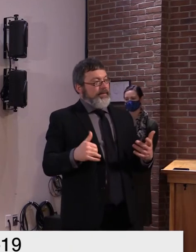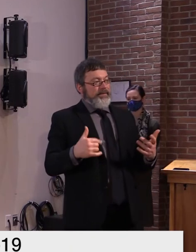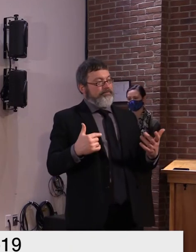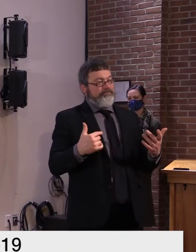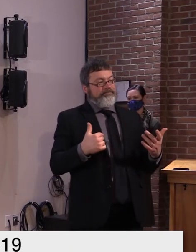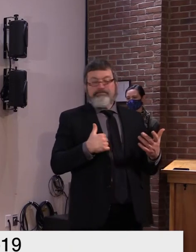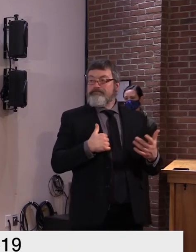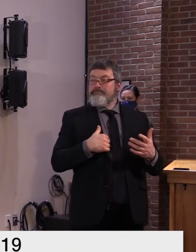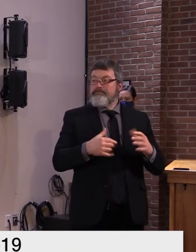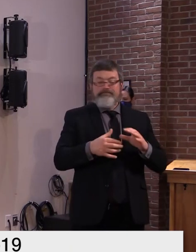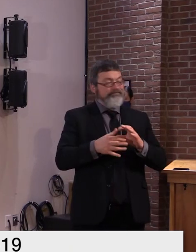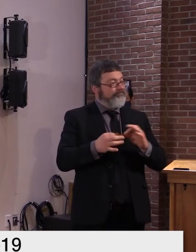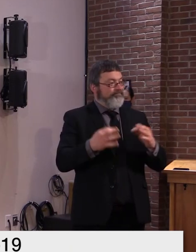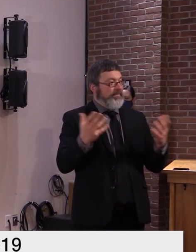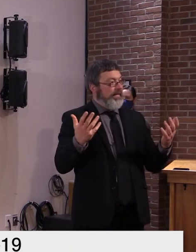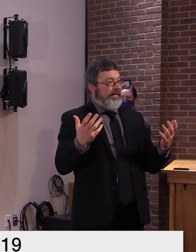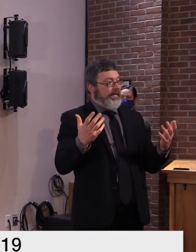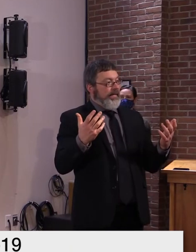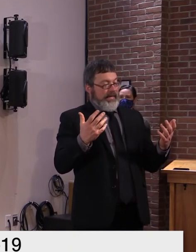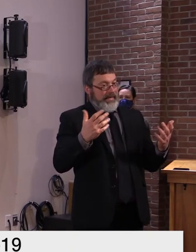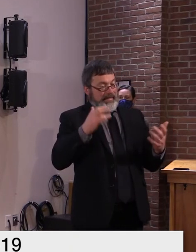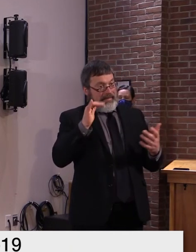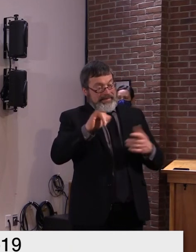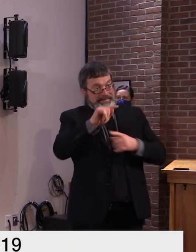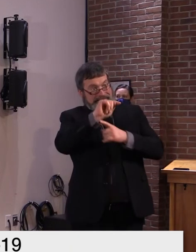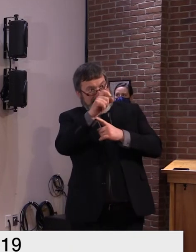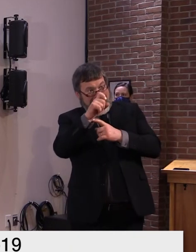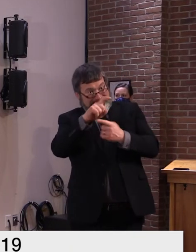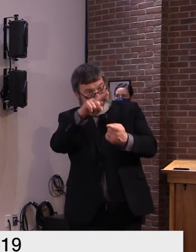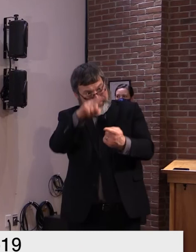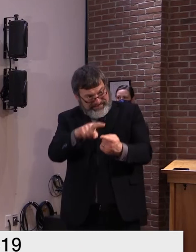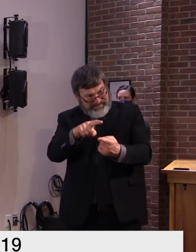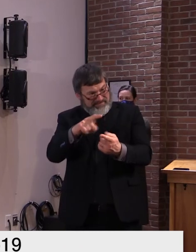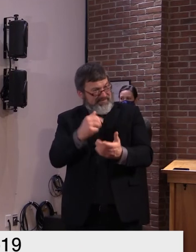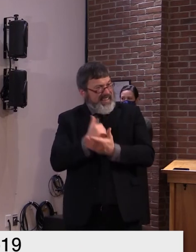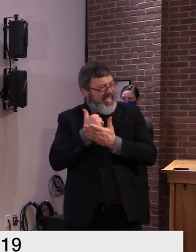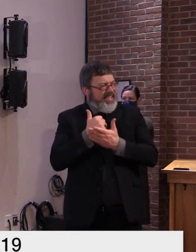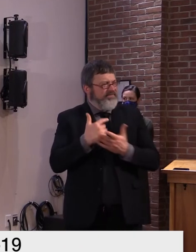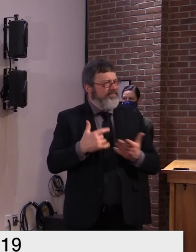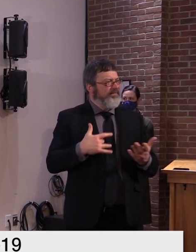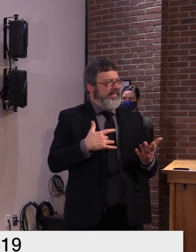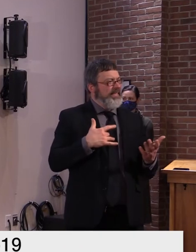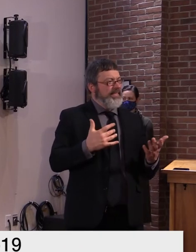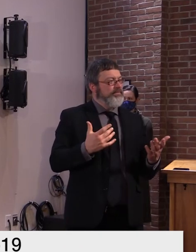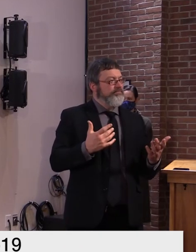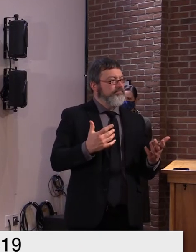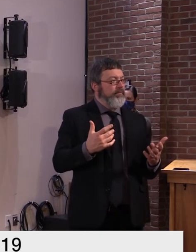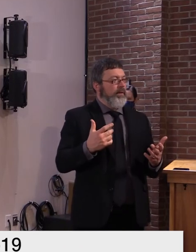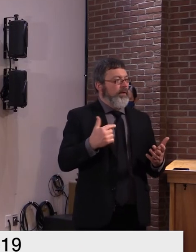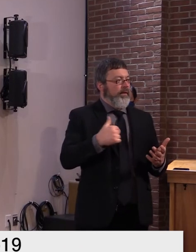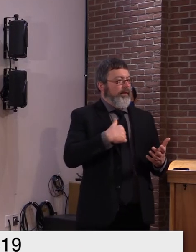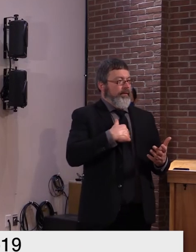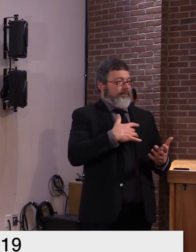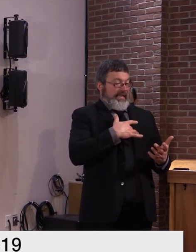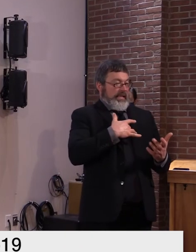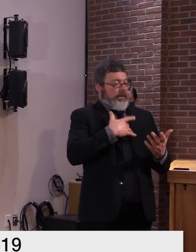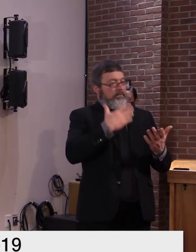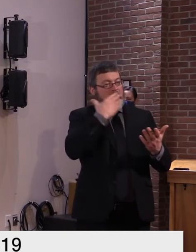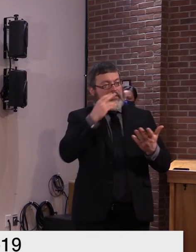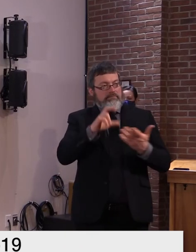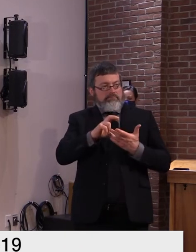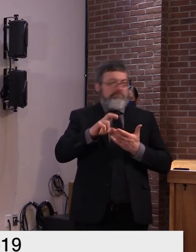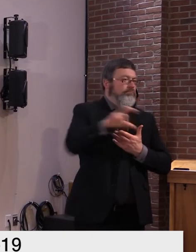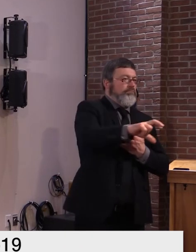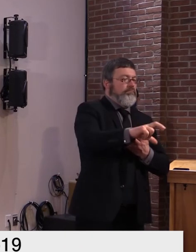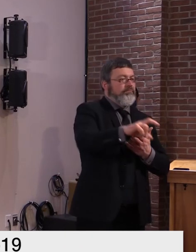given them grants directly. And we've done a lot to date. But we know we need to do